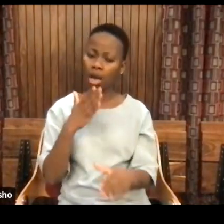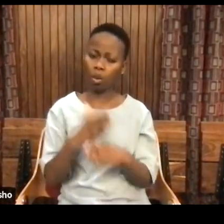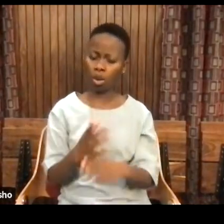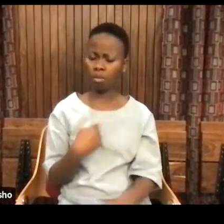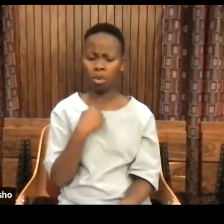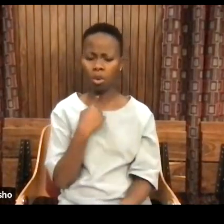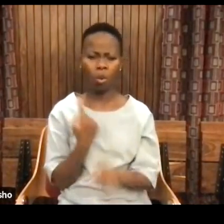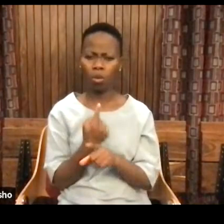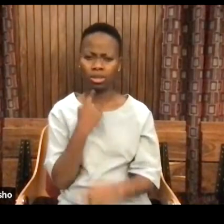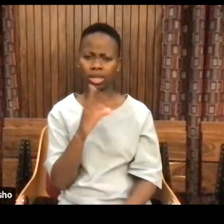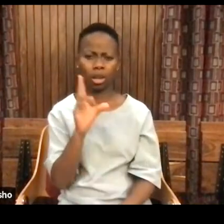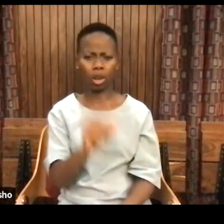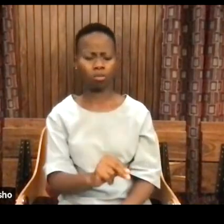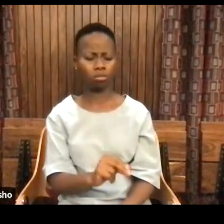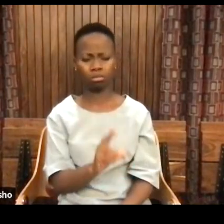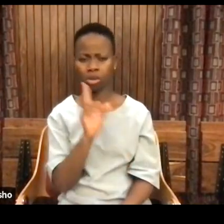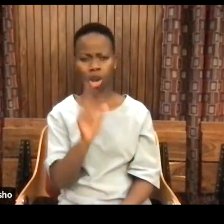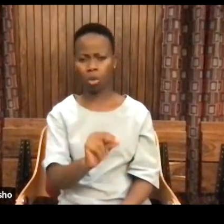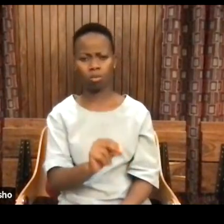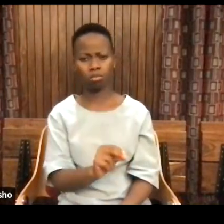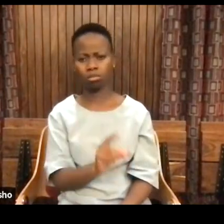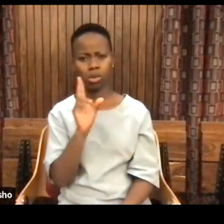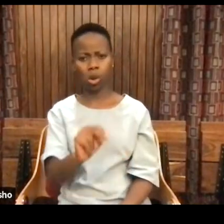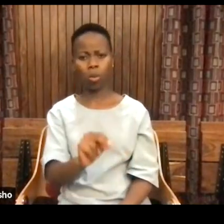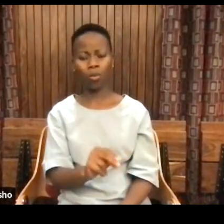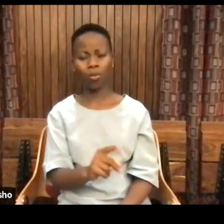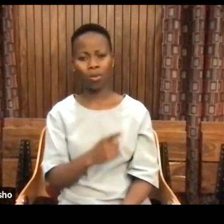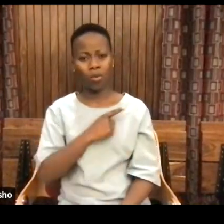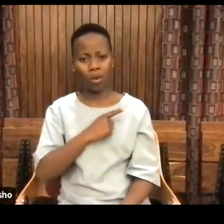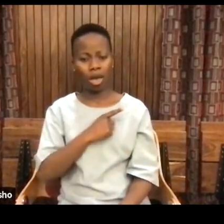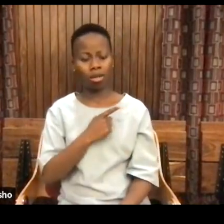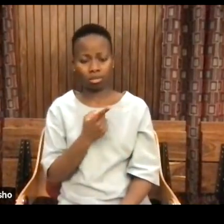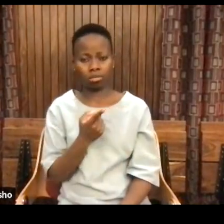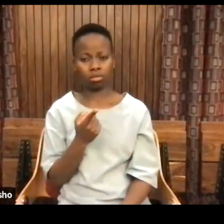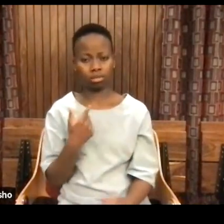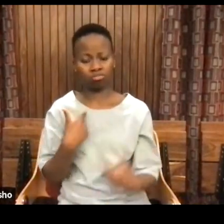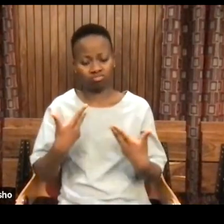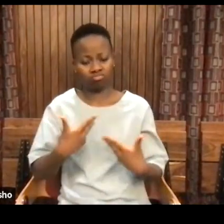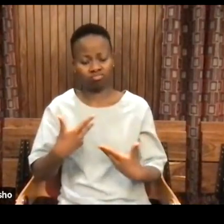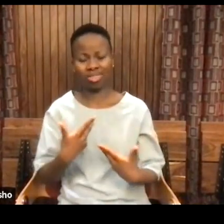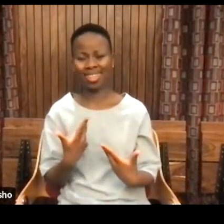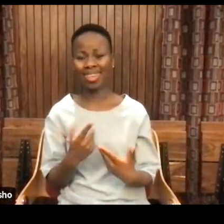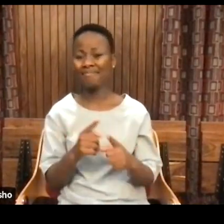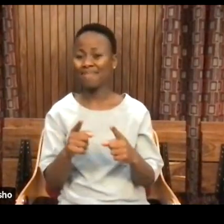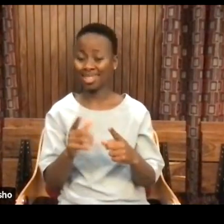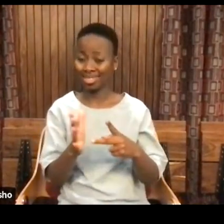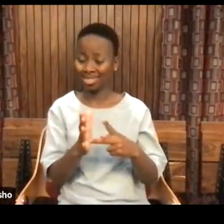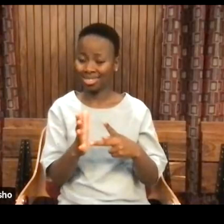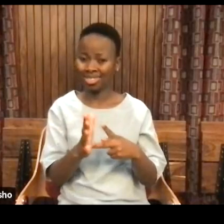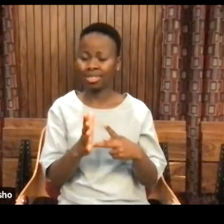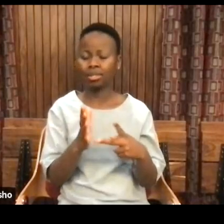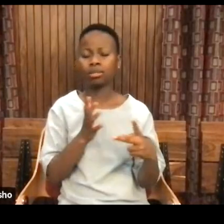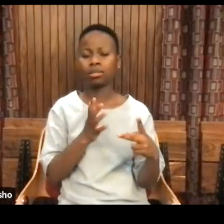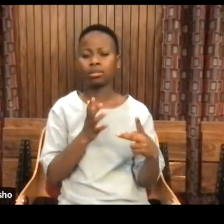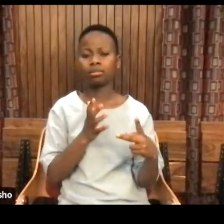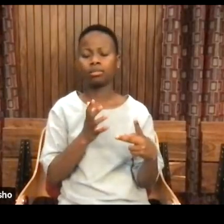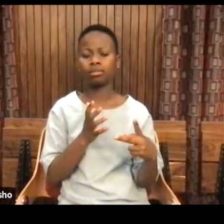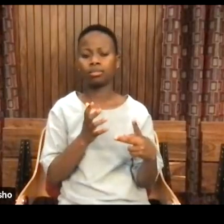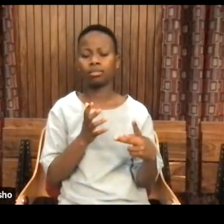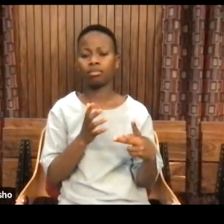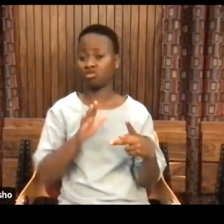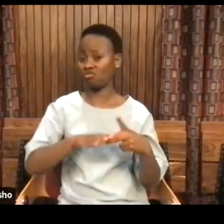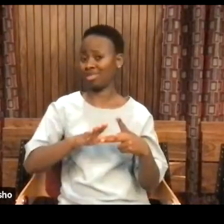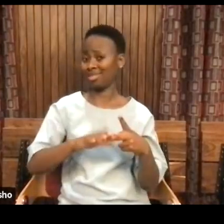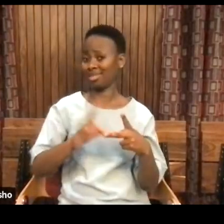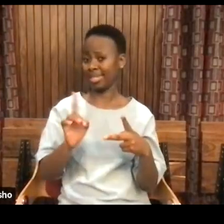the original reason is, yo, man, I'm young. You know, people used to think I was old. But the second reason was that